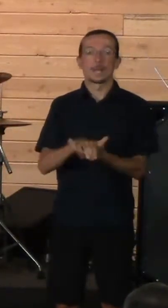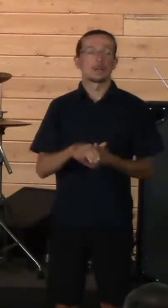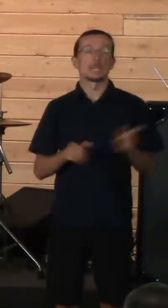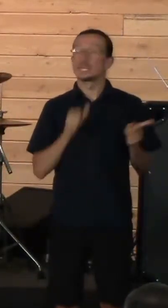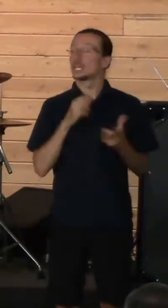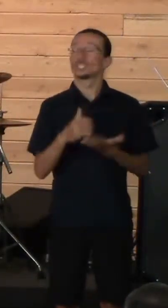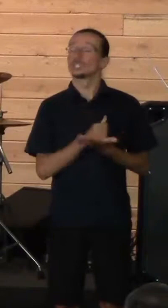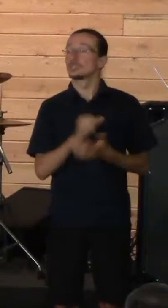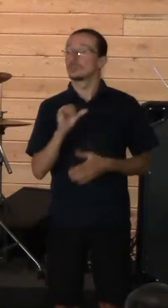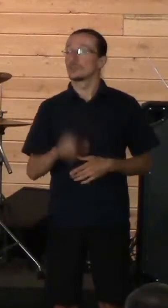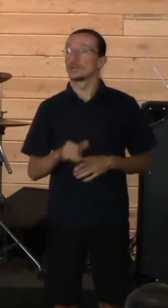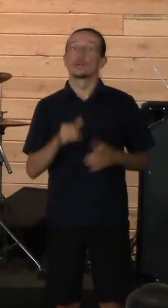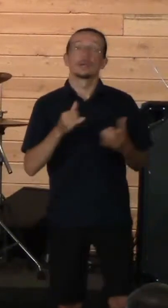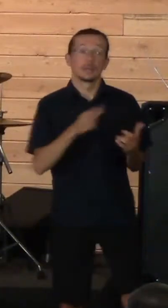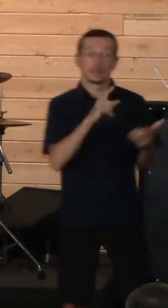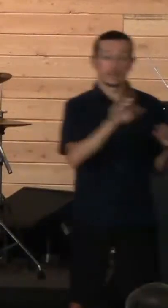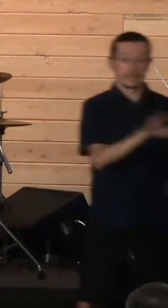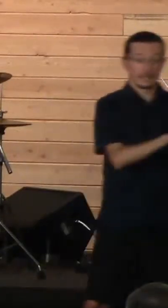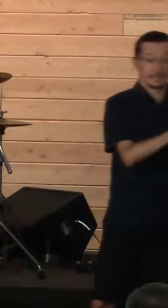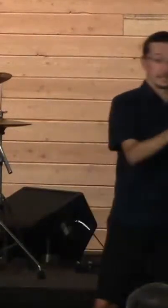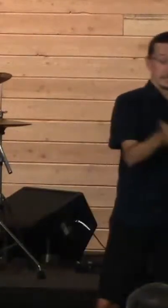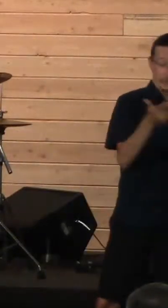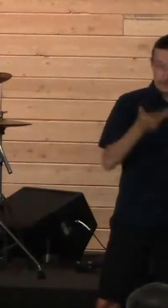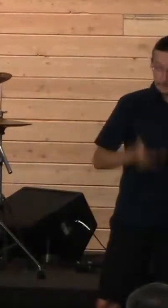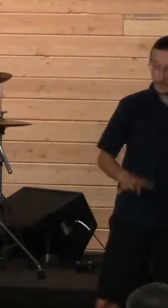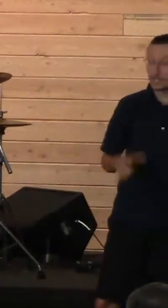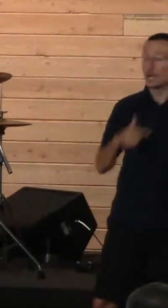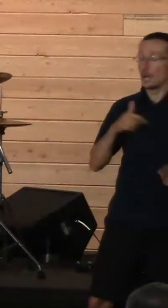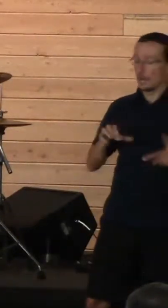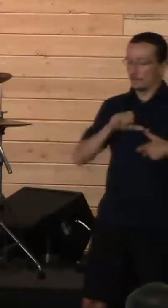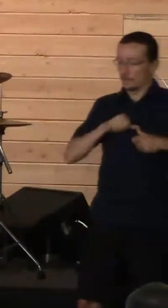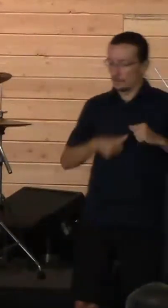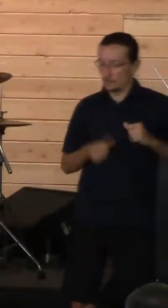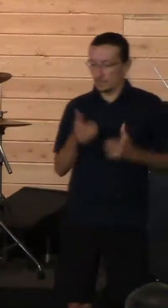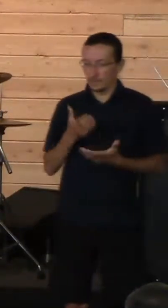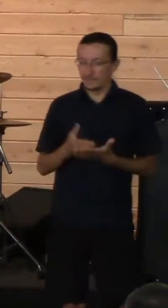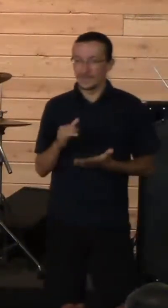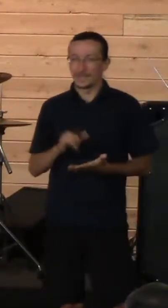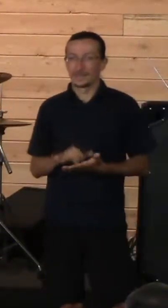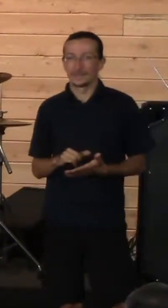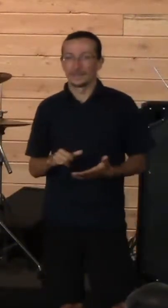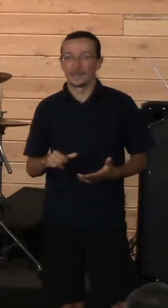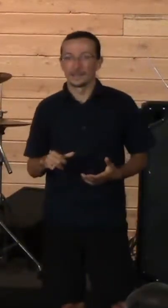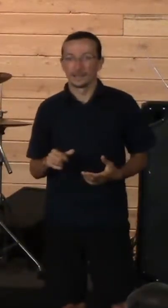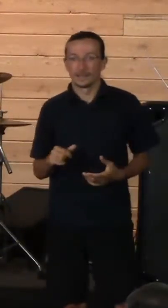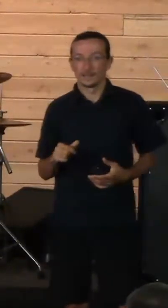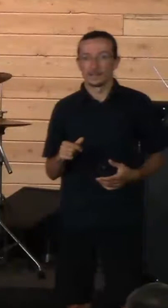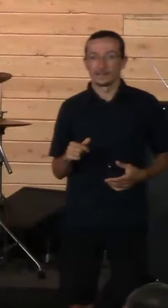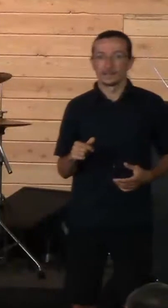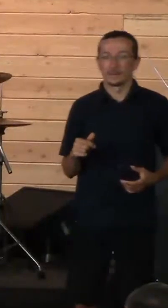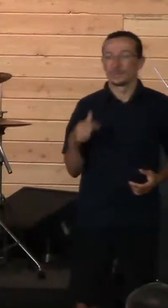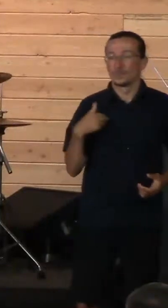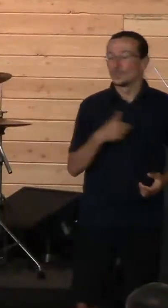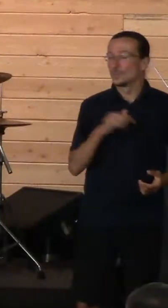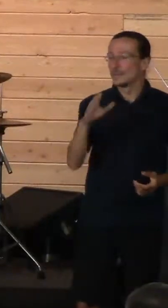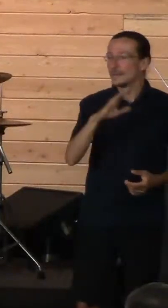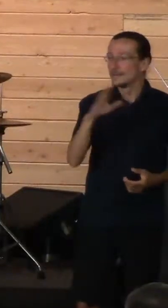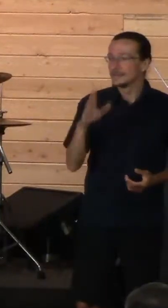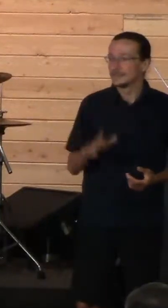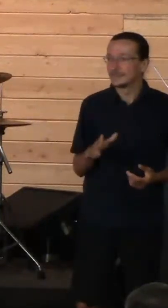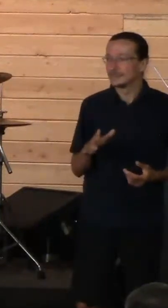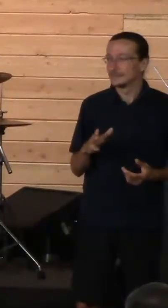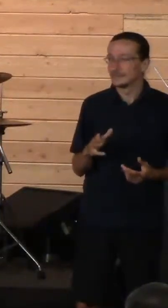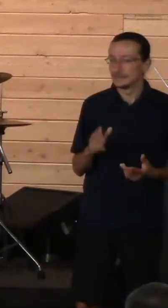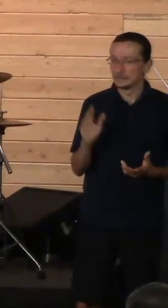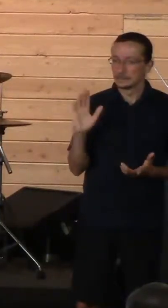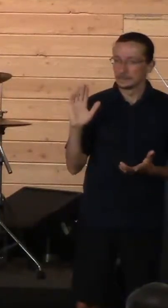And after his death now, I have to mourn the fact that we never got there. We never got to that fact. And I've